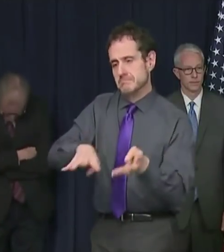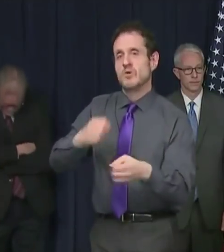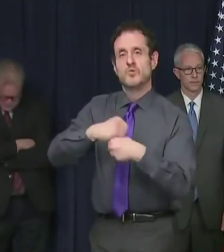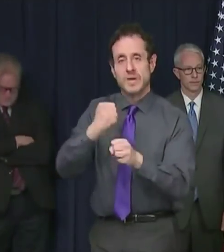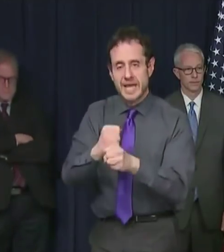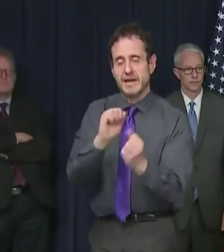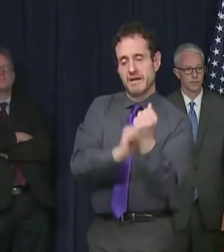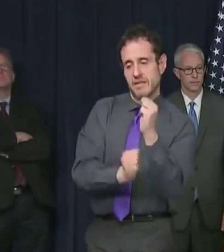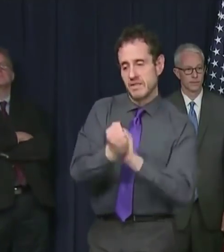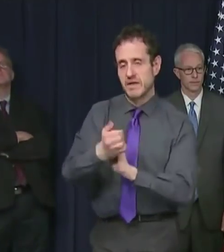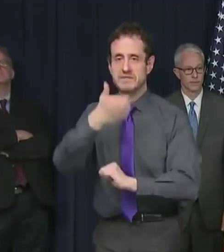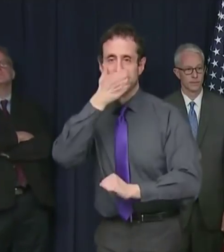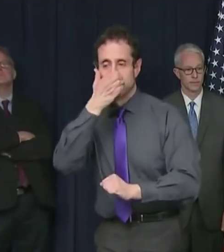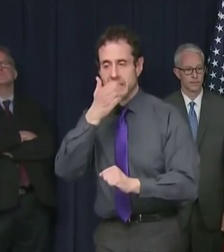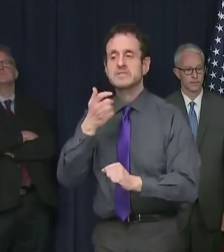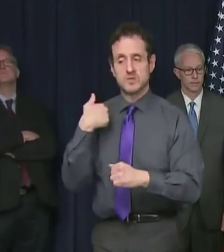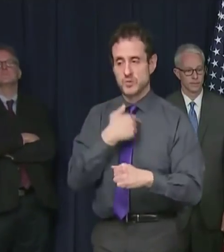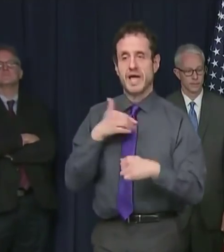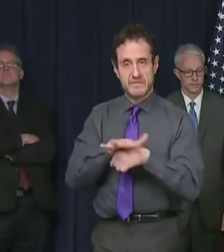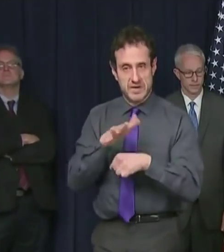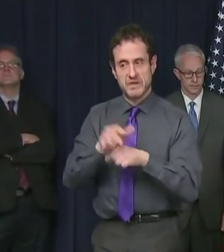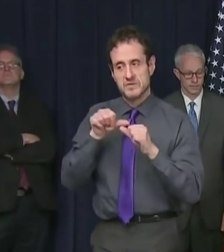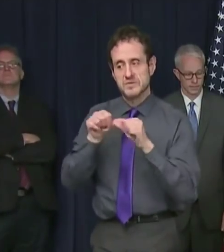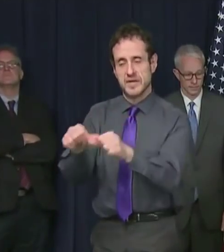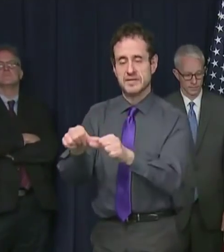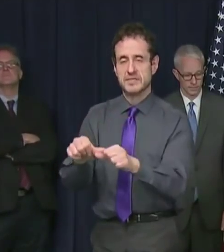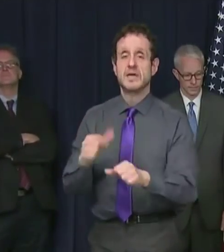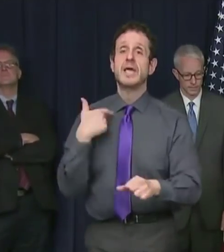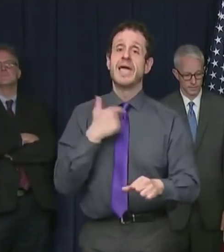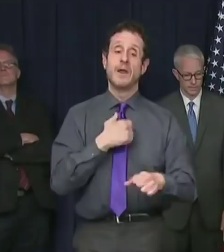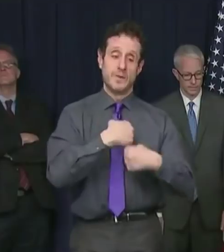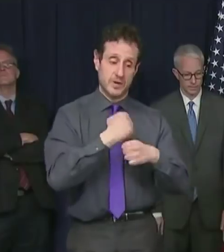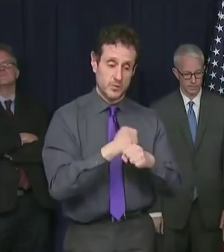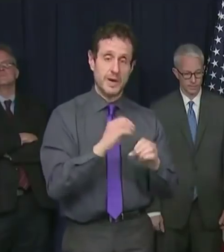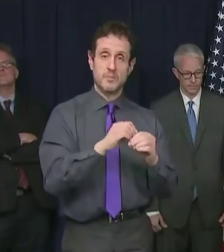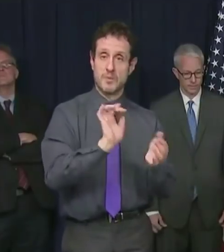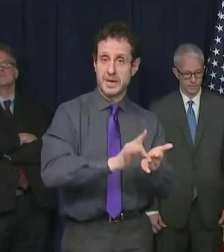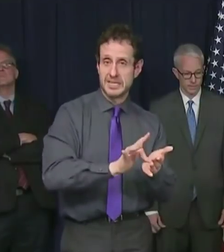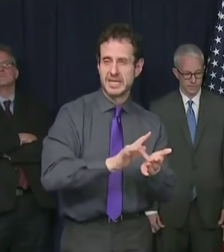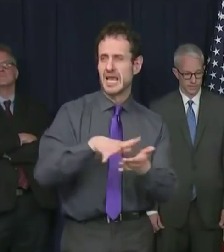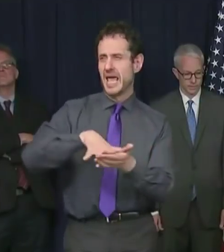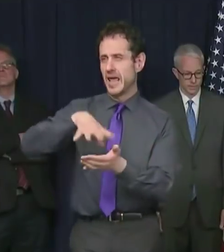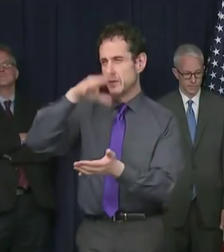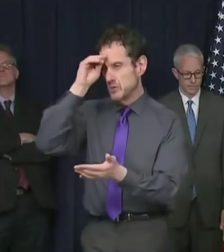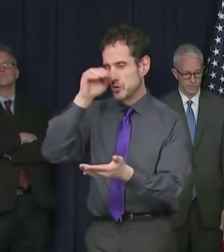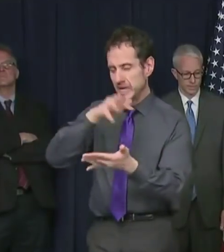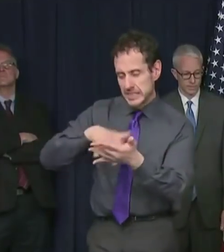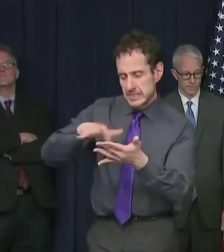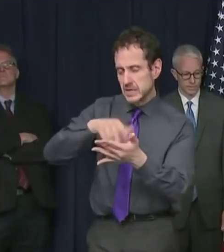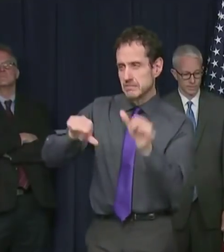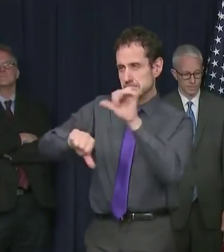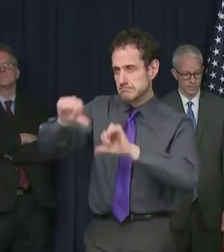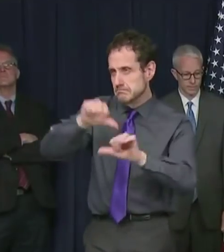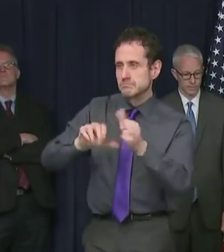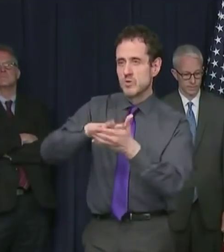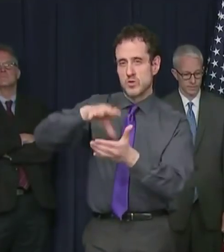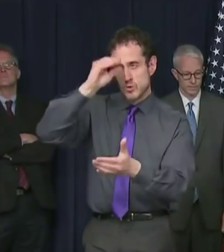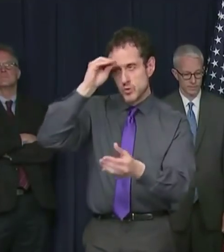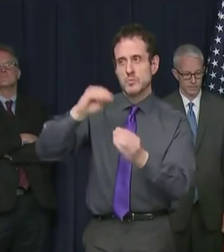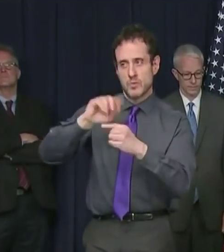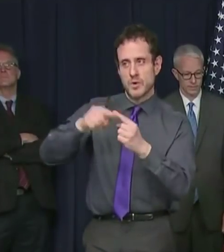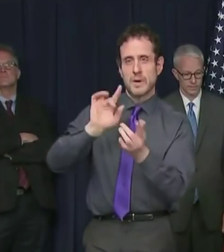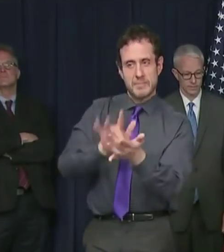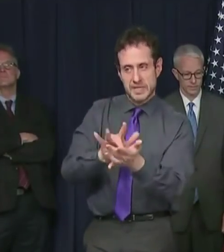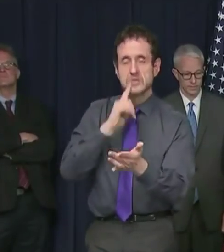so that we have enough masks to last. And we can make more medications and learn more about how we can use them to help